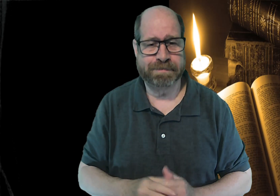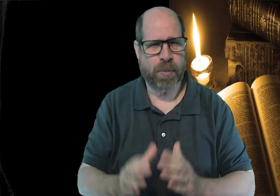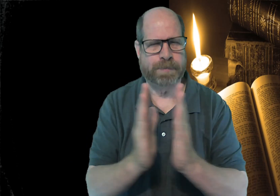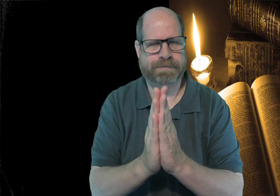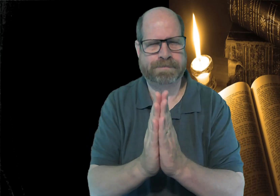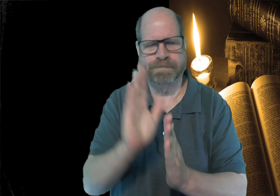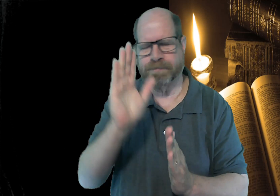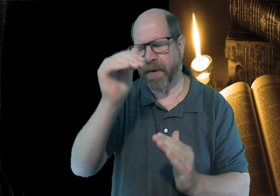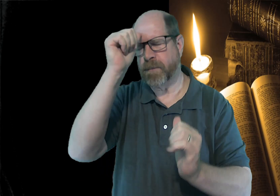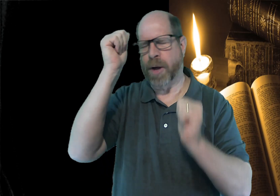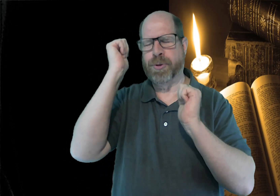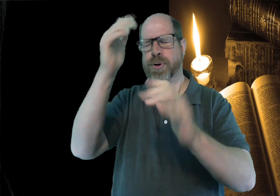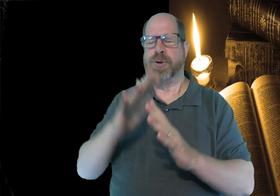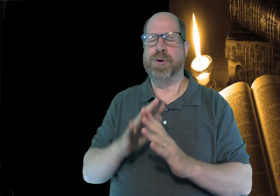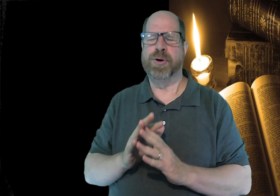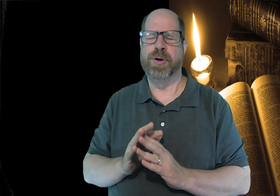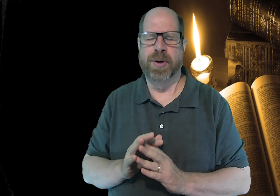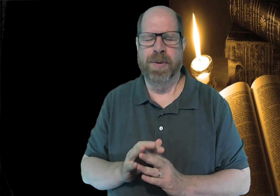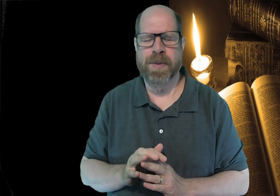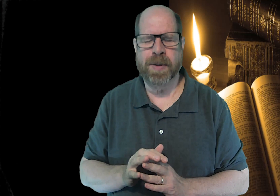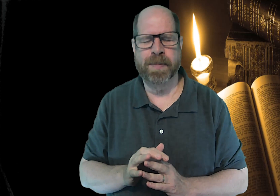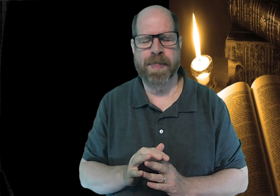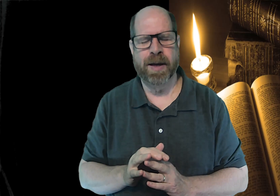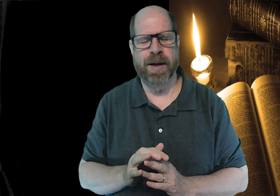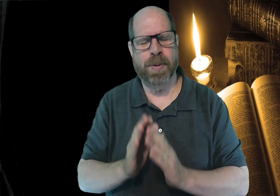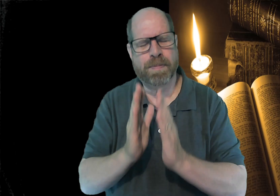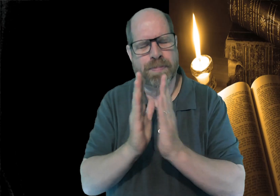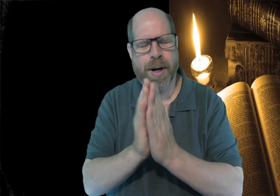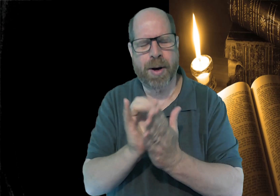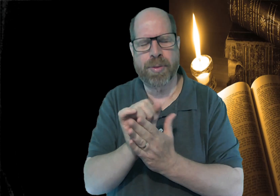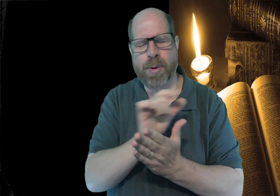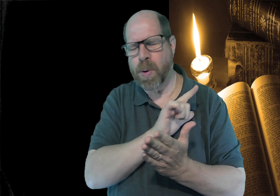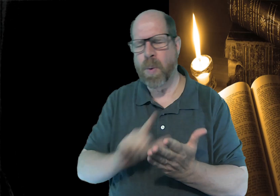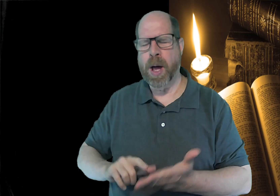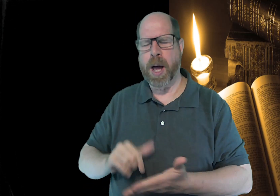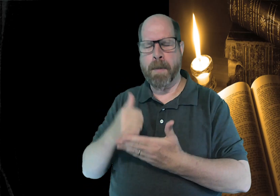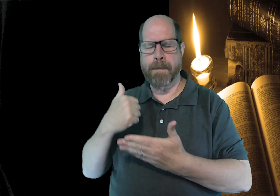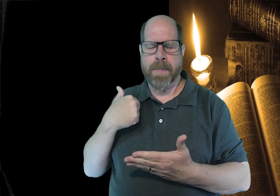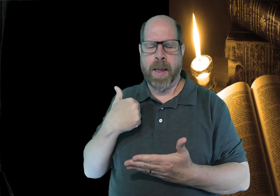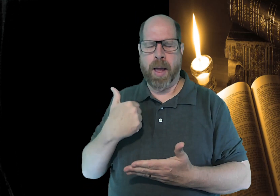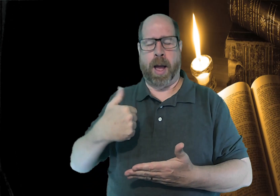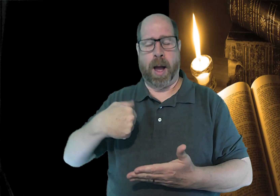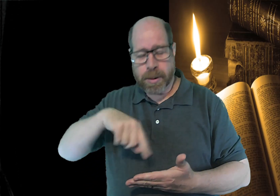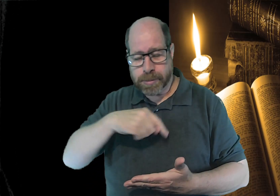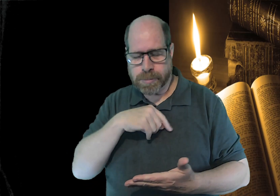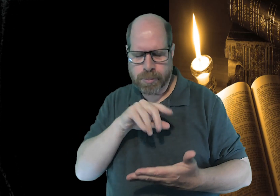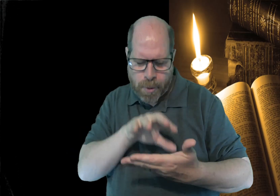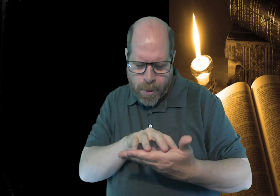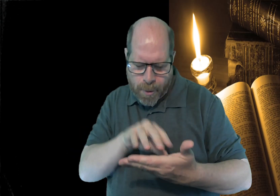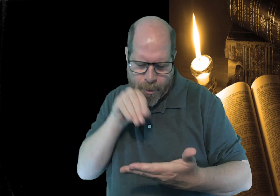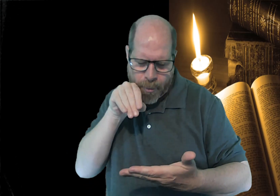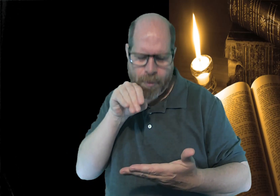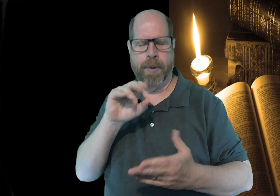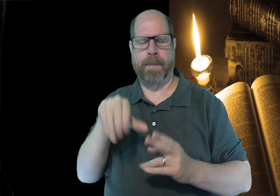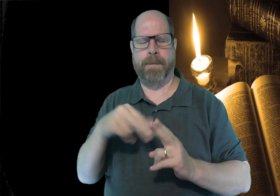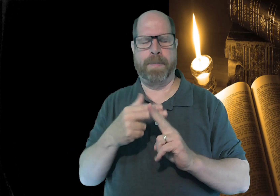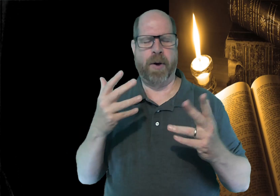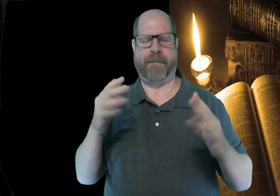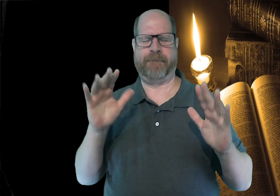Let's pray. Heavenly Father, we pray, Lord, that you would help us to